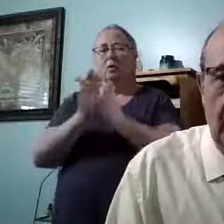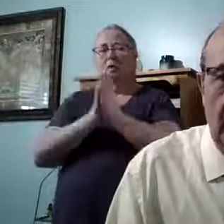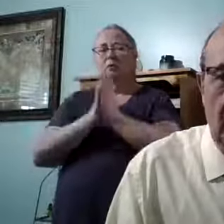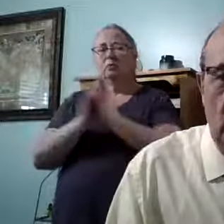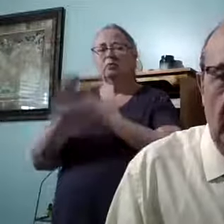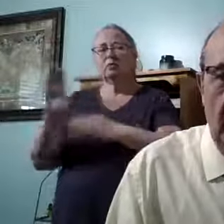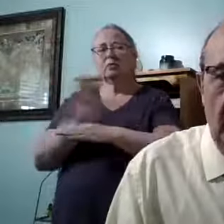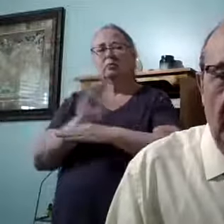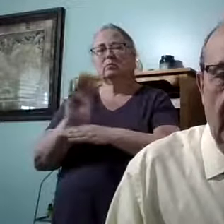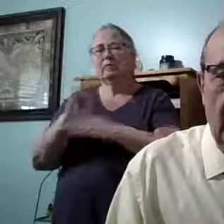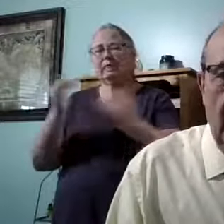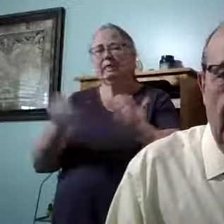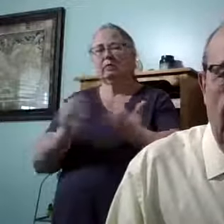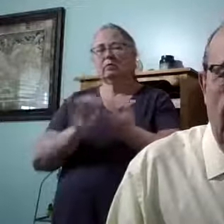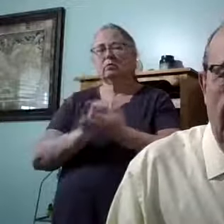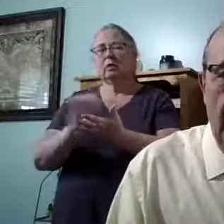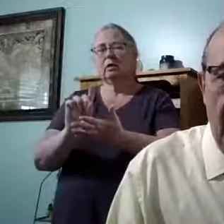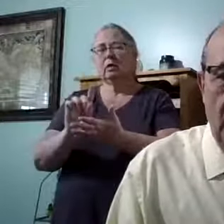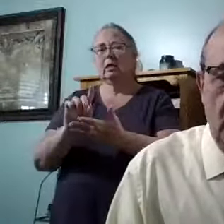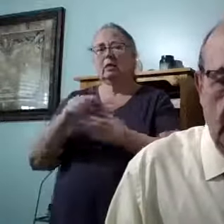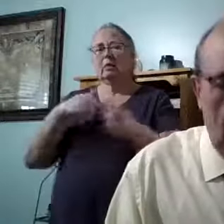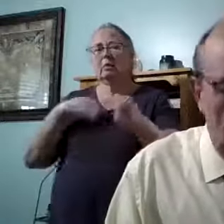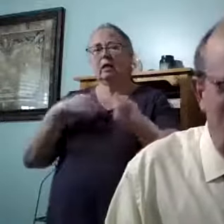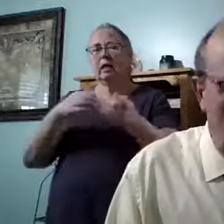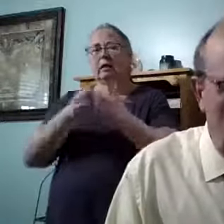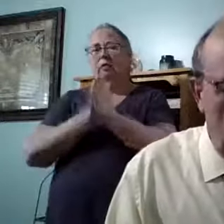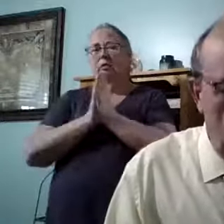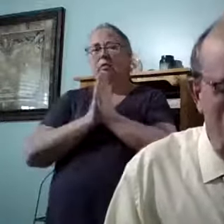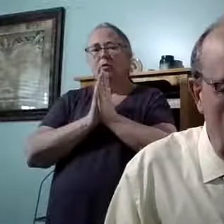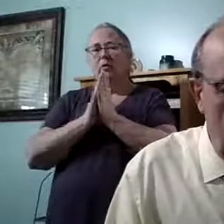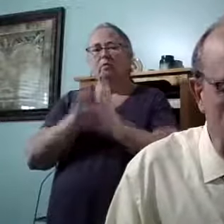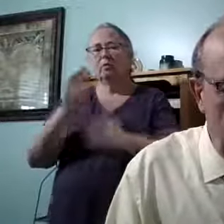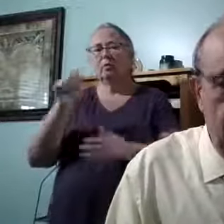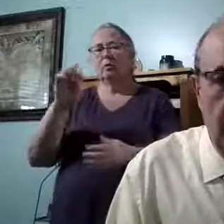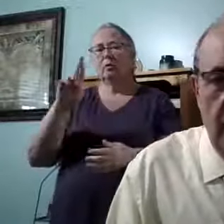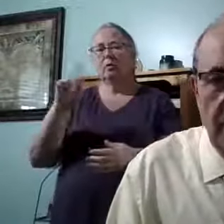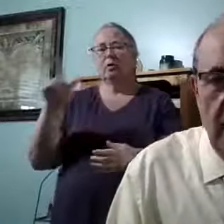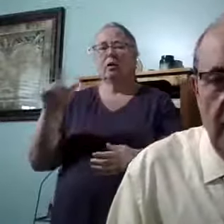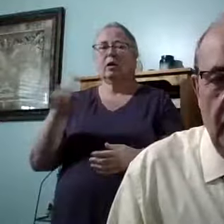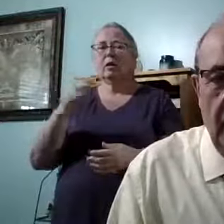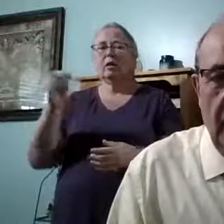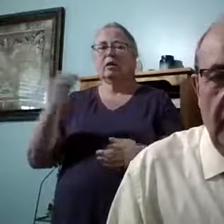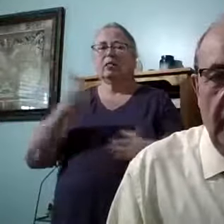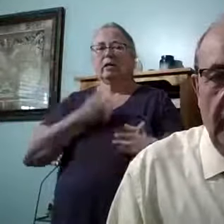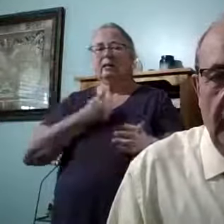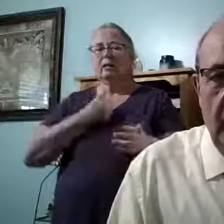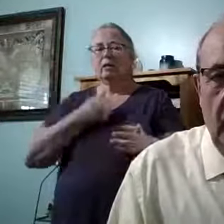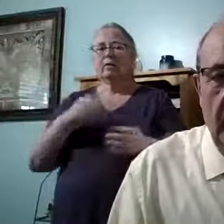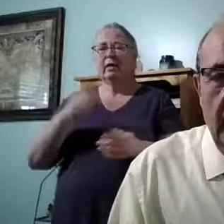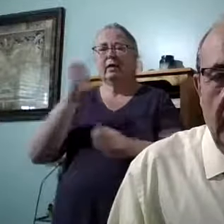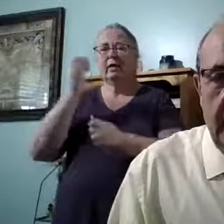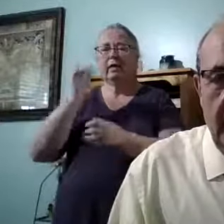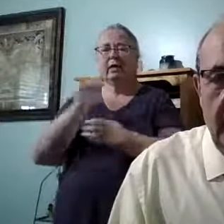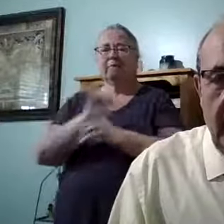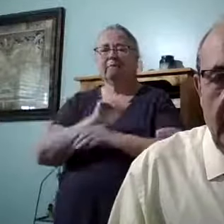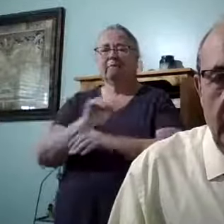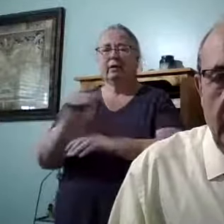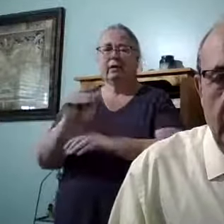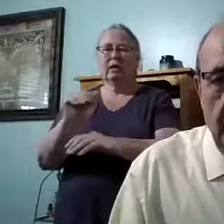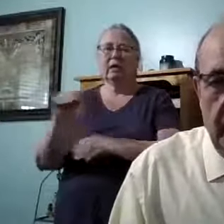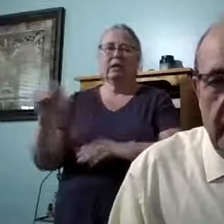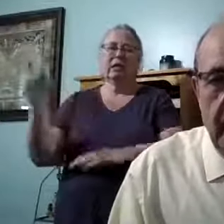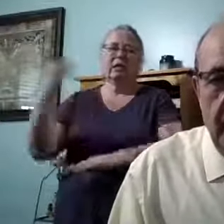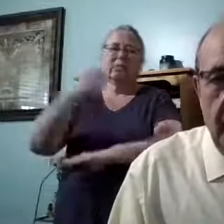very busy this week. I'm going to ask you to pray for Brother Carl Hutchison and myself. Every day